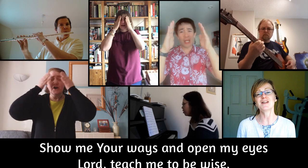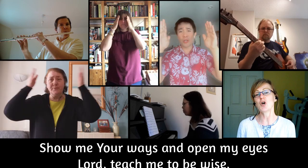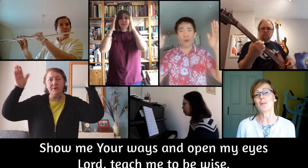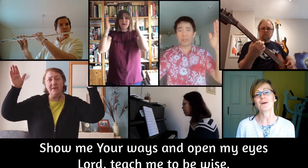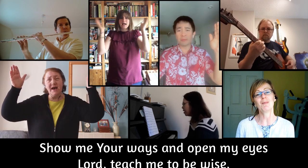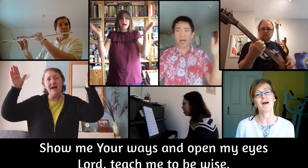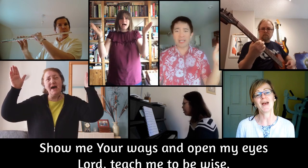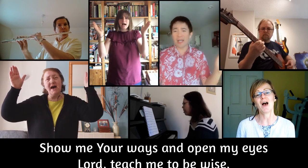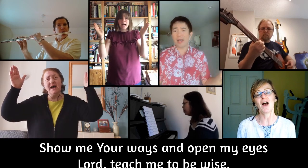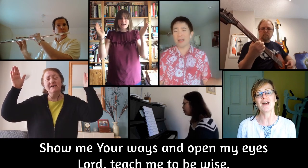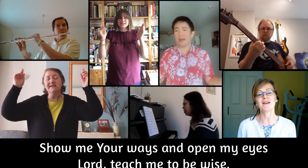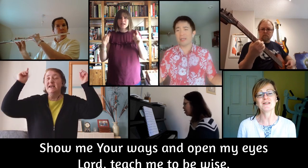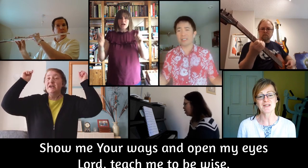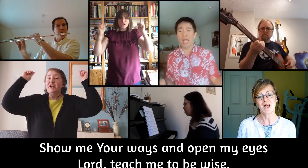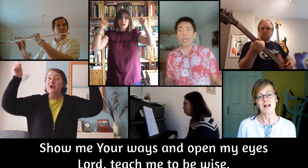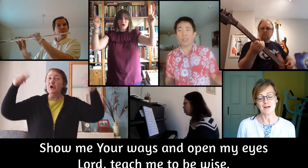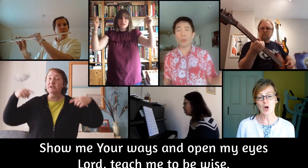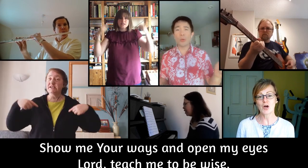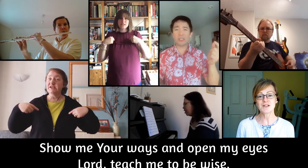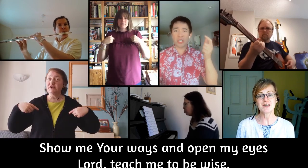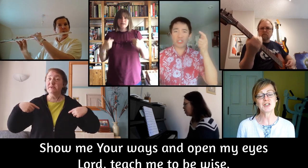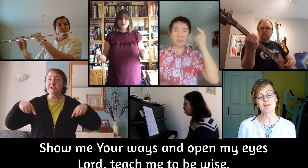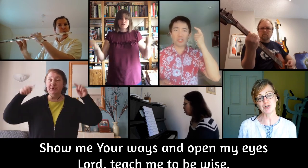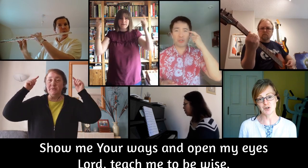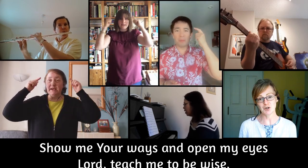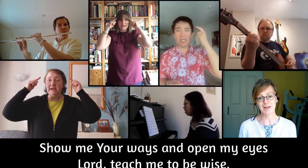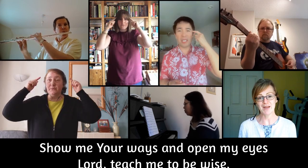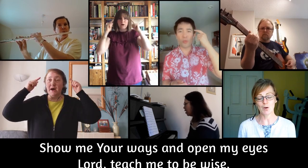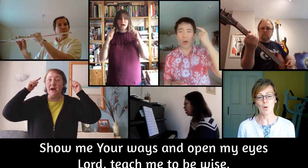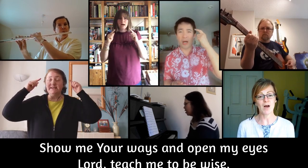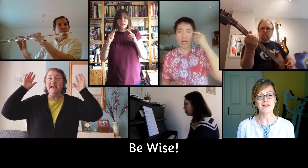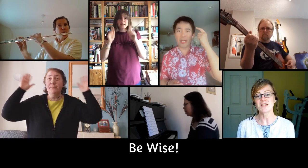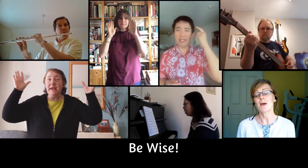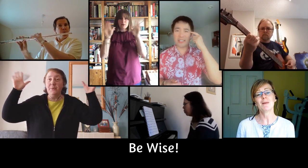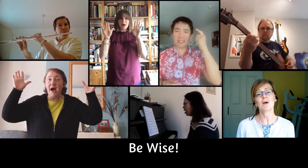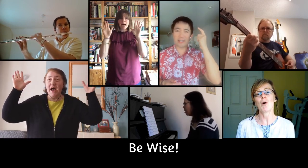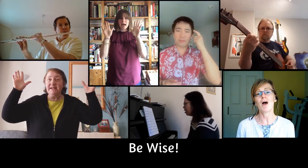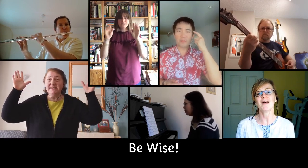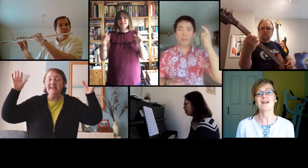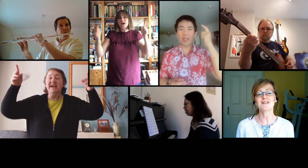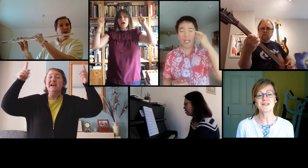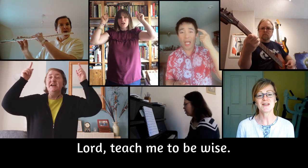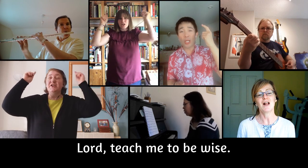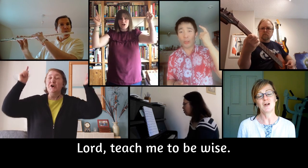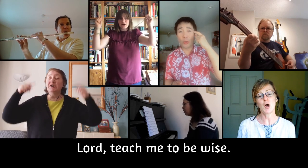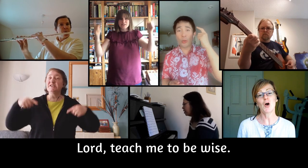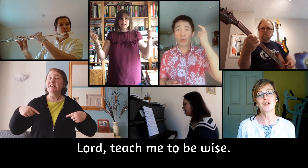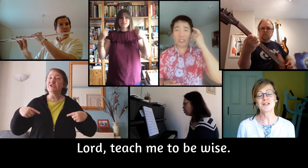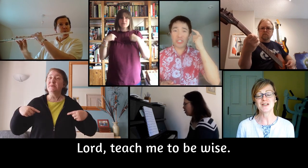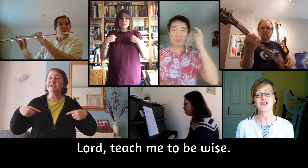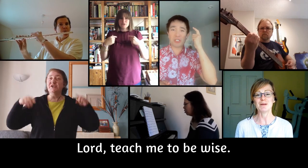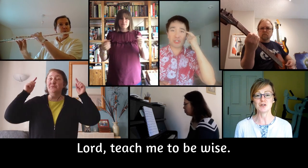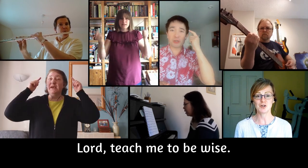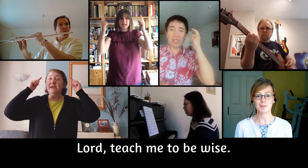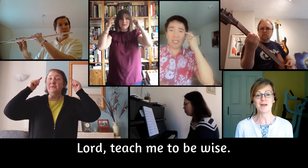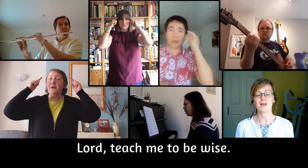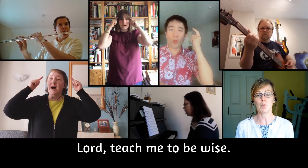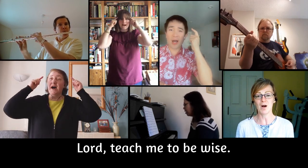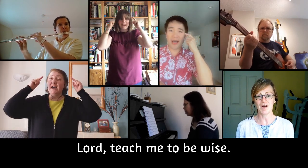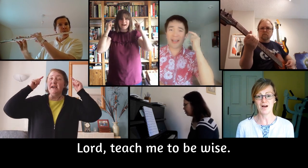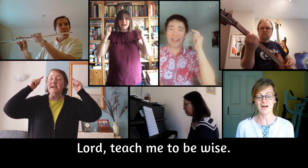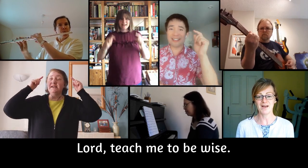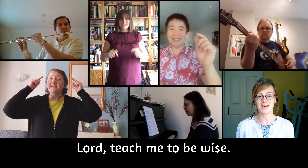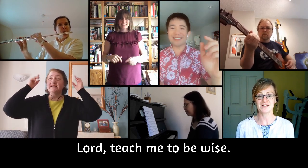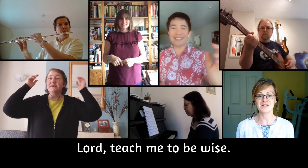and open my eyes. Lord, teach me to be wise. Be wise. Lord, teach me to be